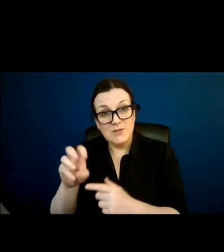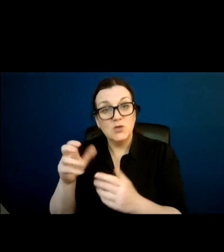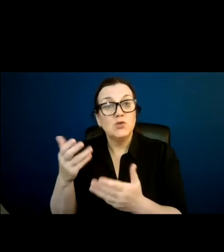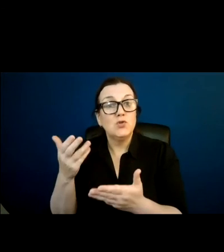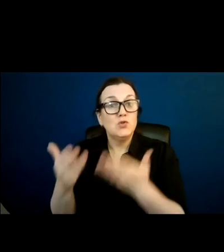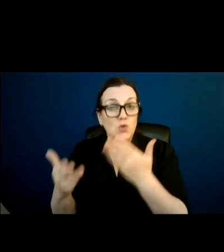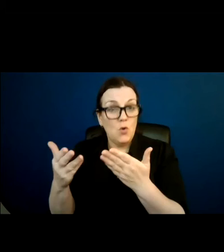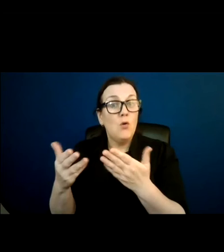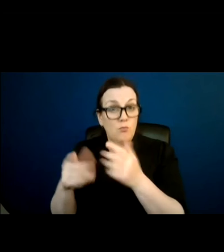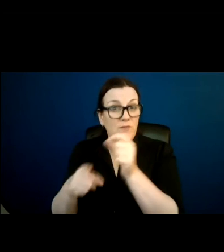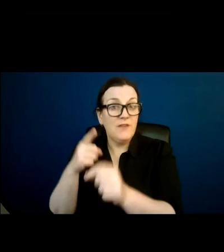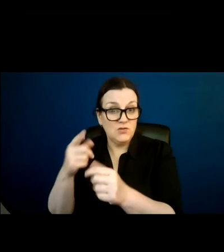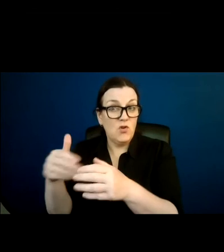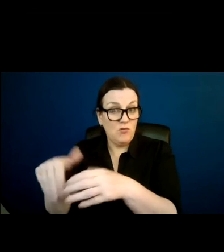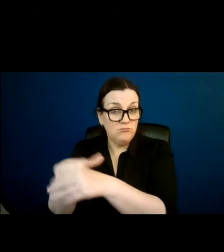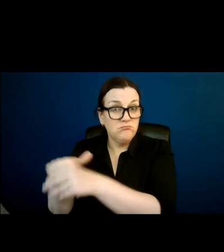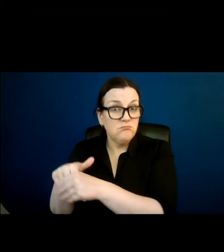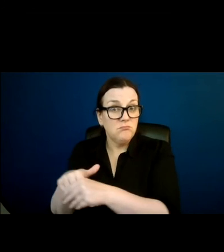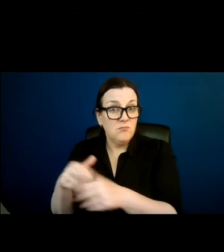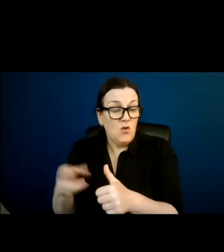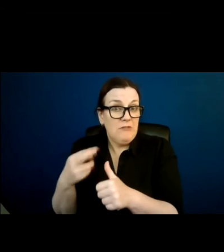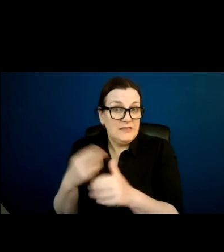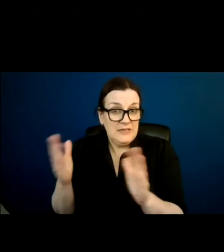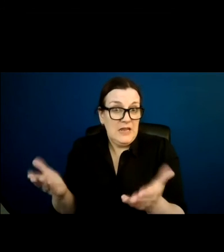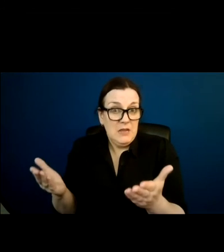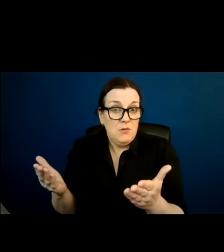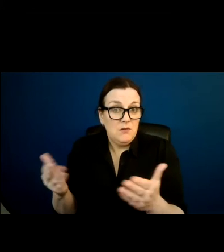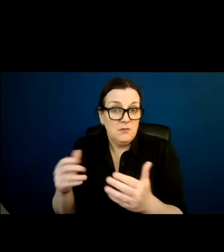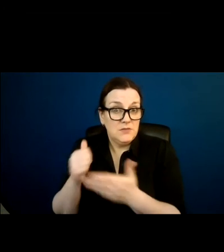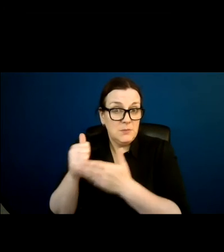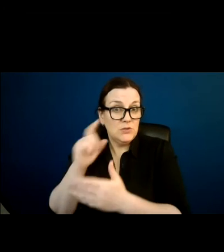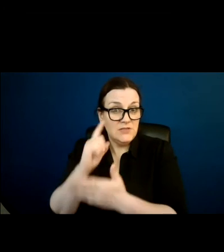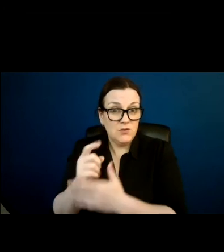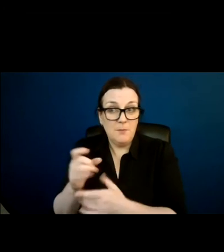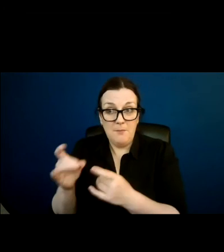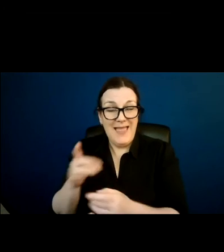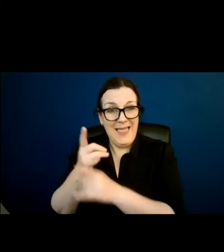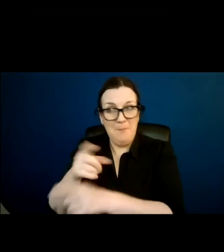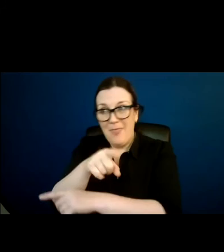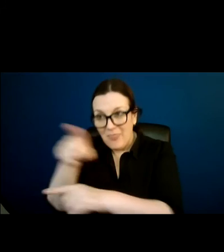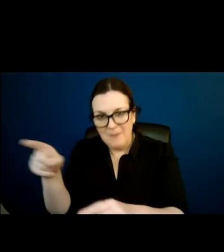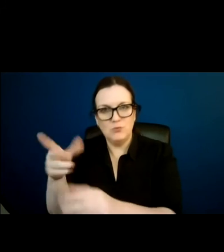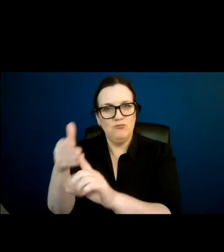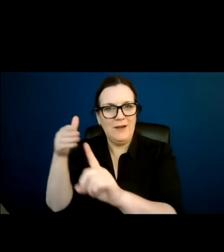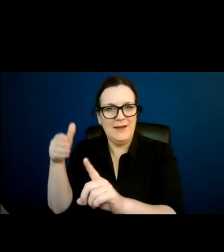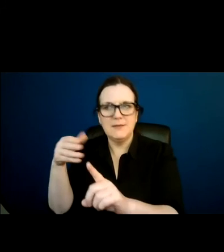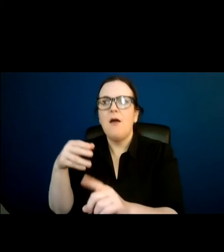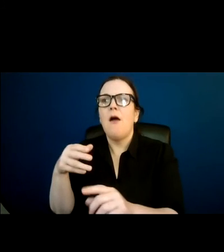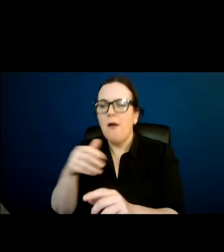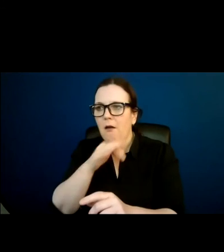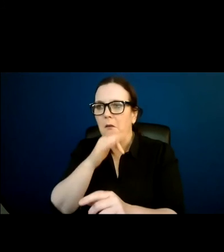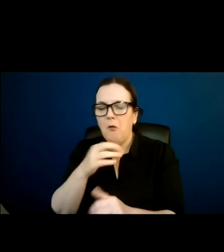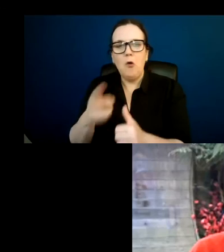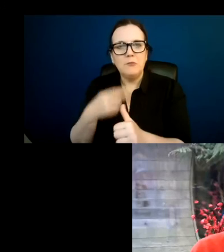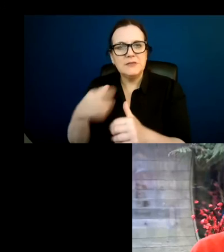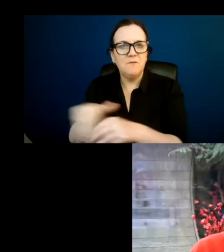are already involved in supported decision making. So helping them to recognize that. And I might ask you, Alex, as well about the most